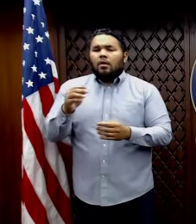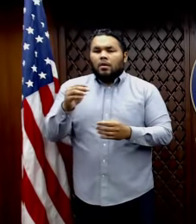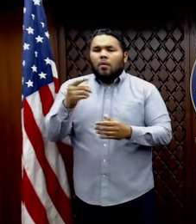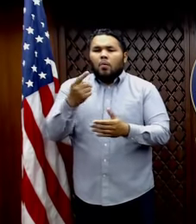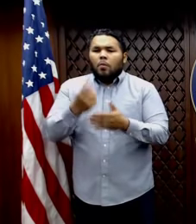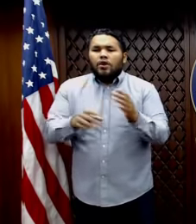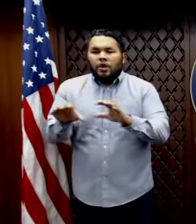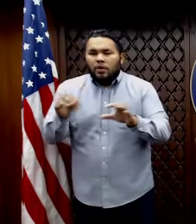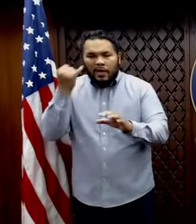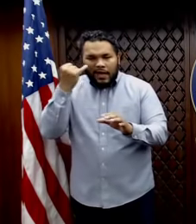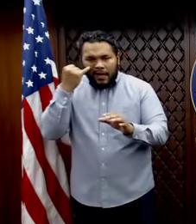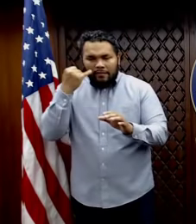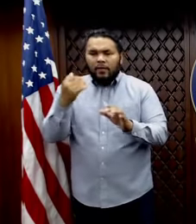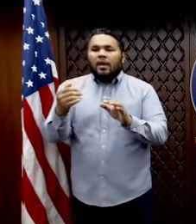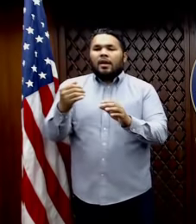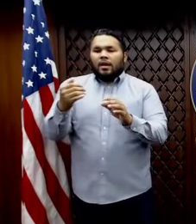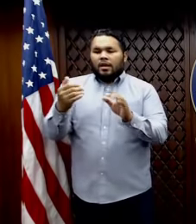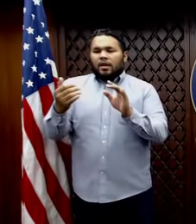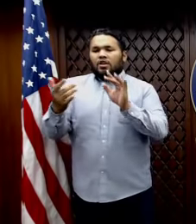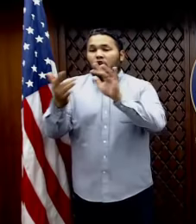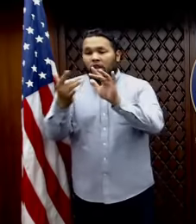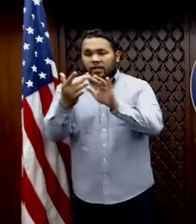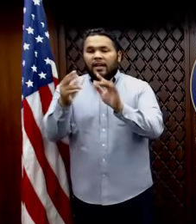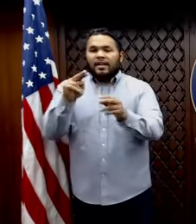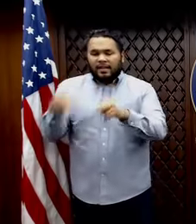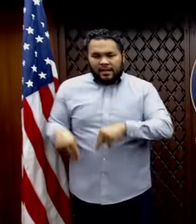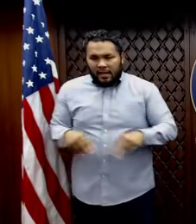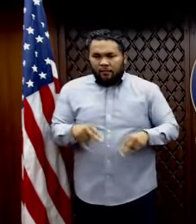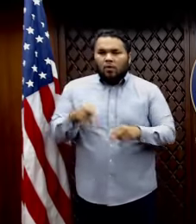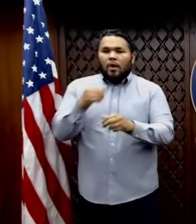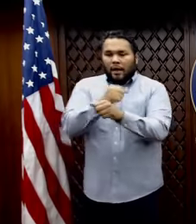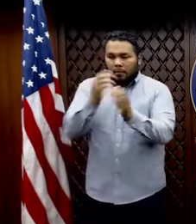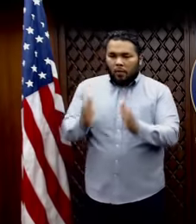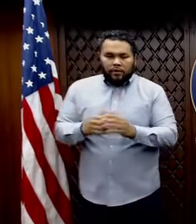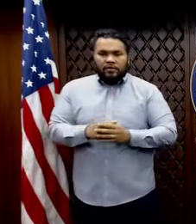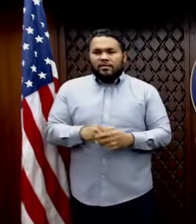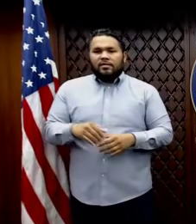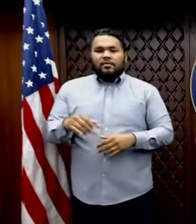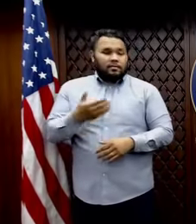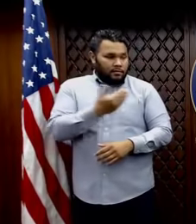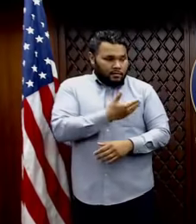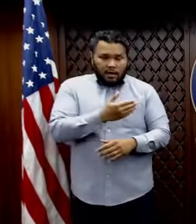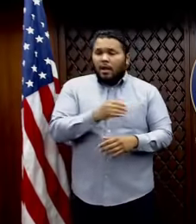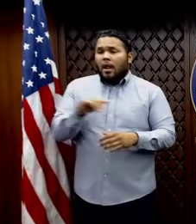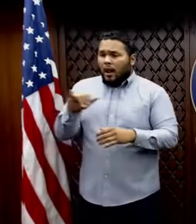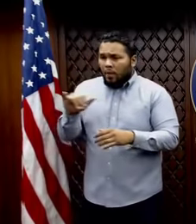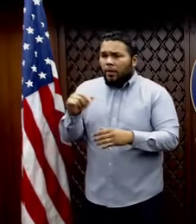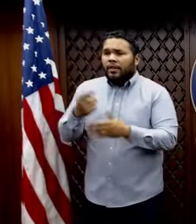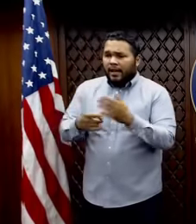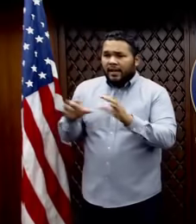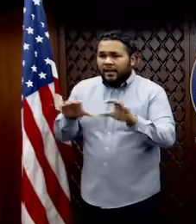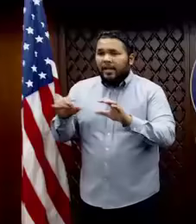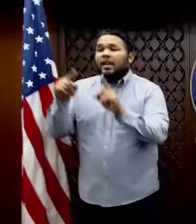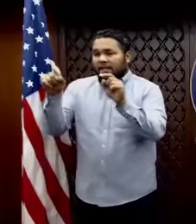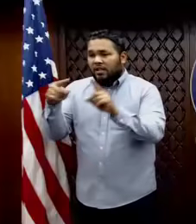So Kevin, right now, just like we've done for anybody locally who has tested positive, those sailors are